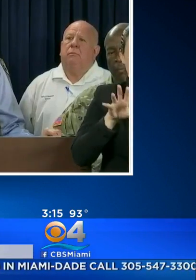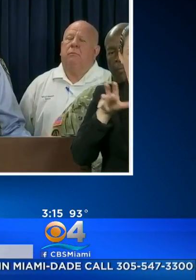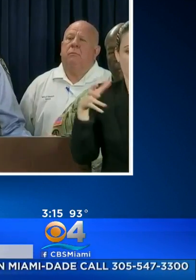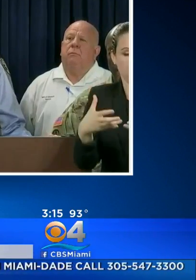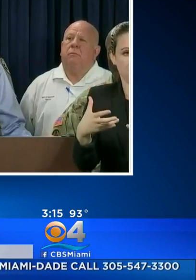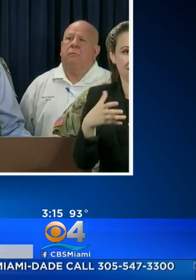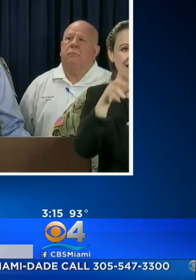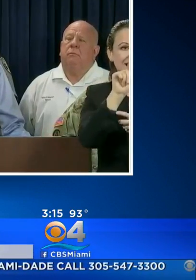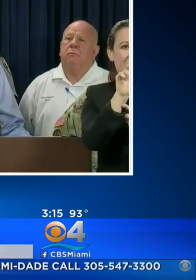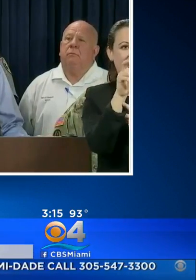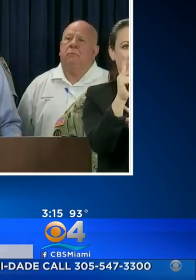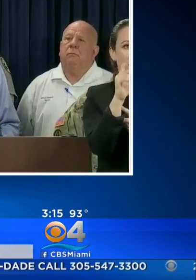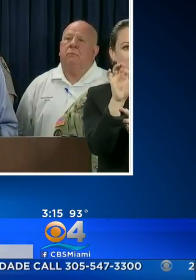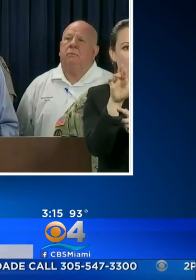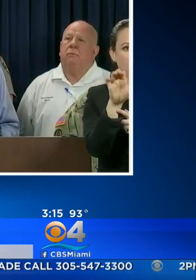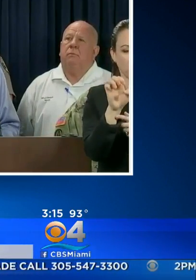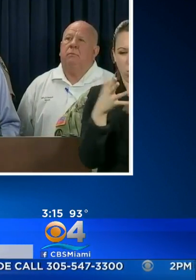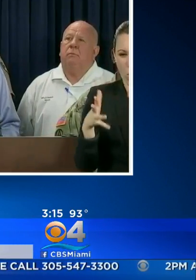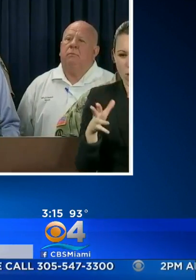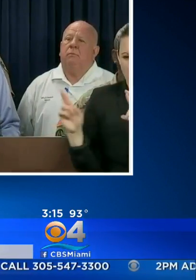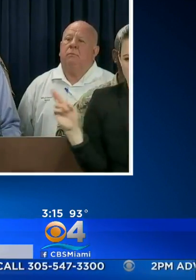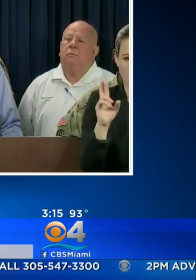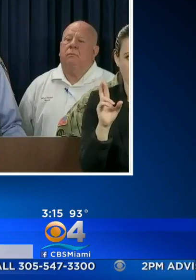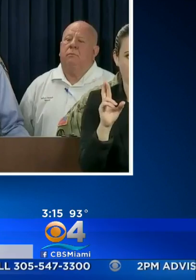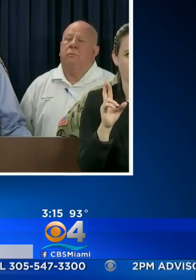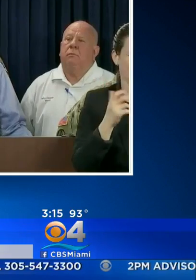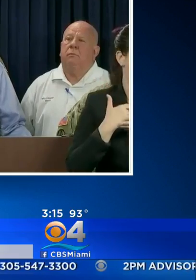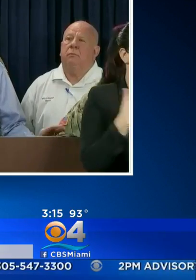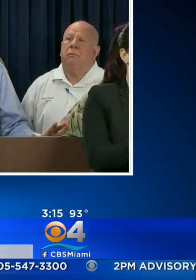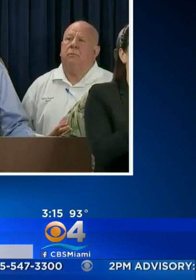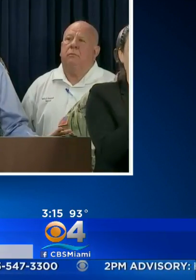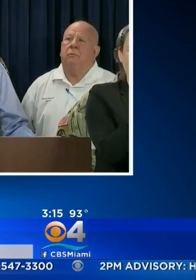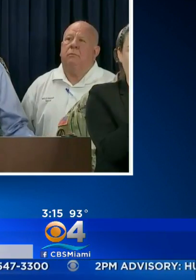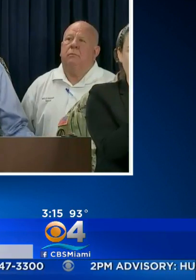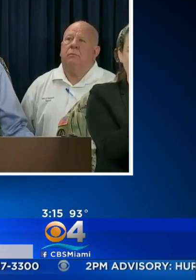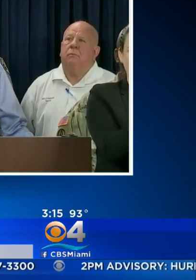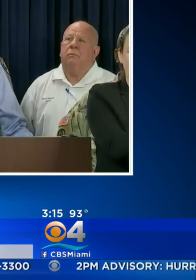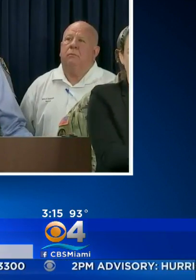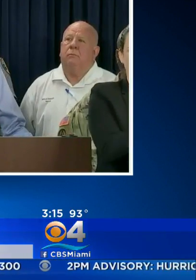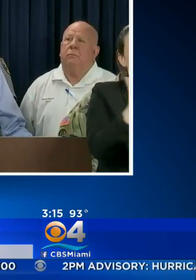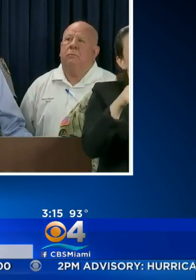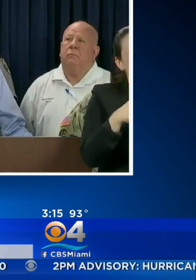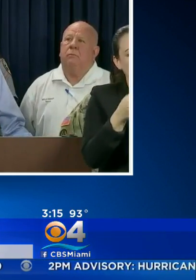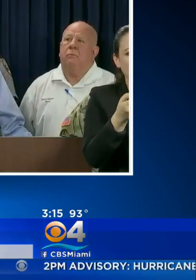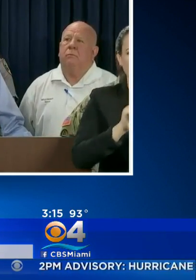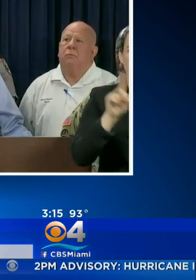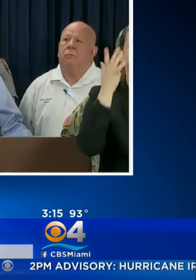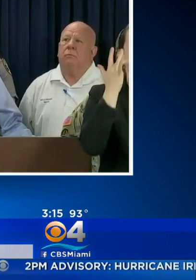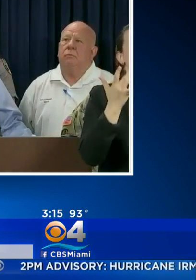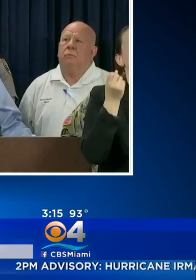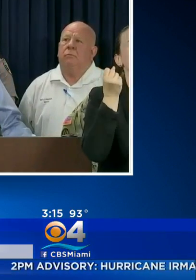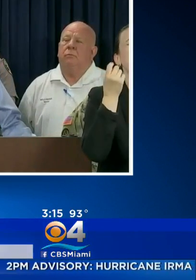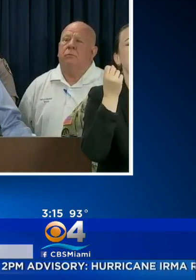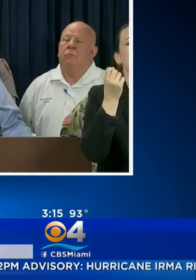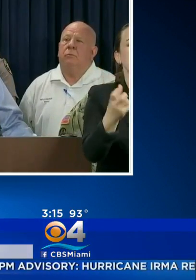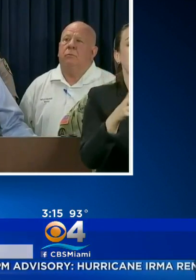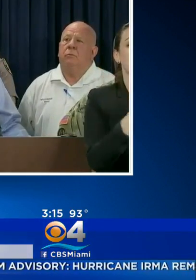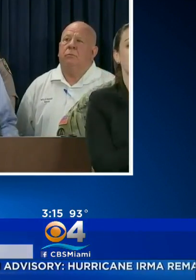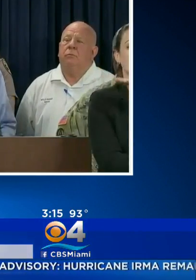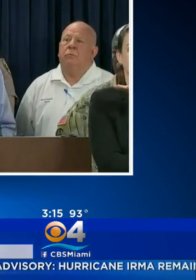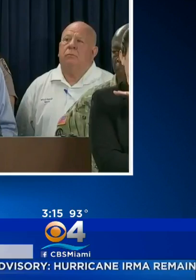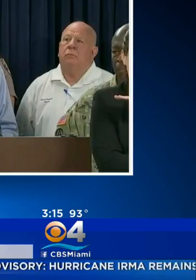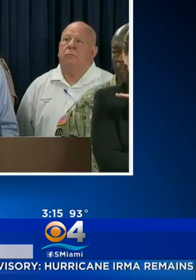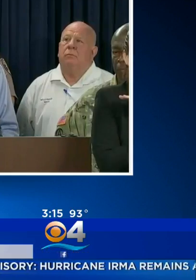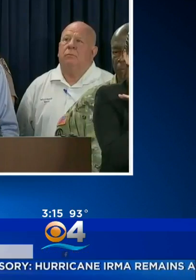DEVOTE ENTIRELY TO HELP THEM PREPARE AND RESPOND TO THE KEYS. THEIR ISSUES ARE SOMEWHAT DIFFERENT BECAUSE THEY HAVE ALL THOSE BRIDGES DOWN THERE. FOR THE